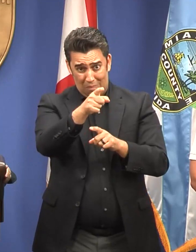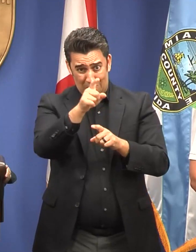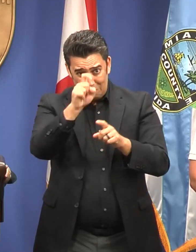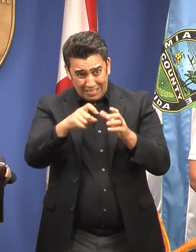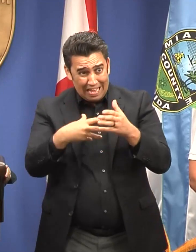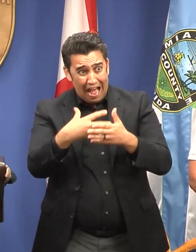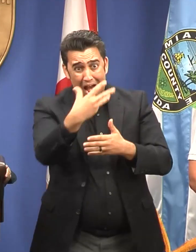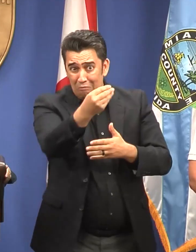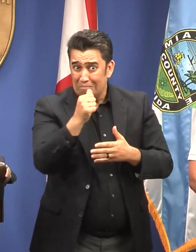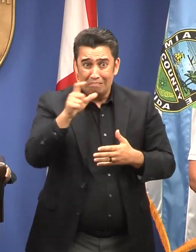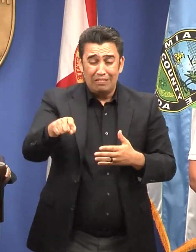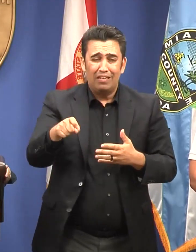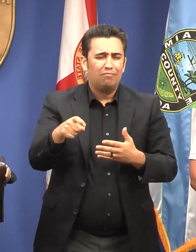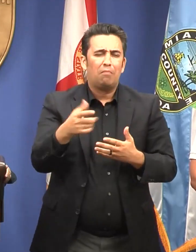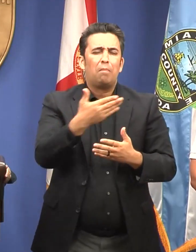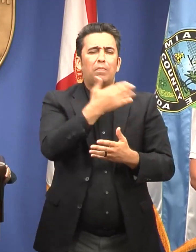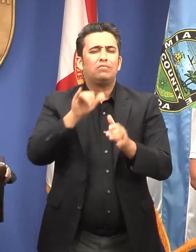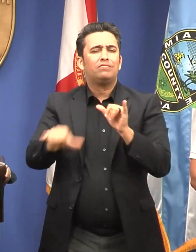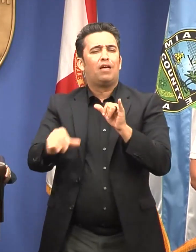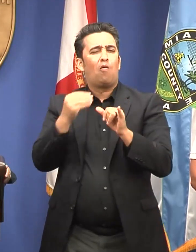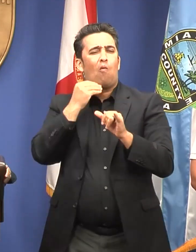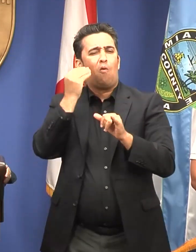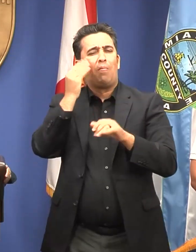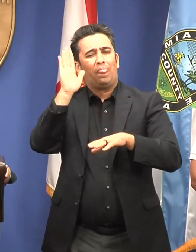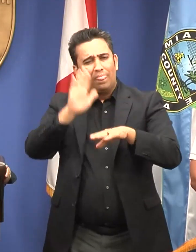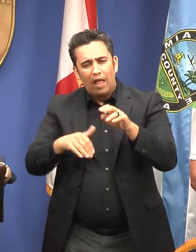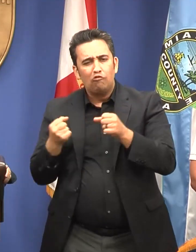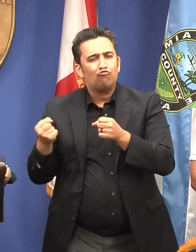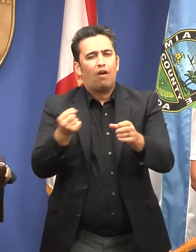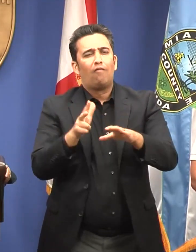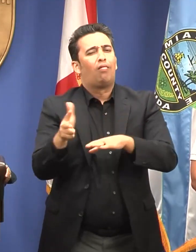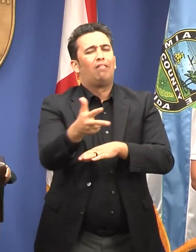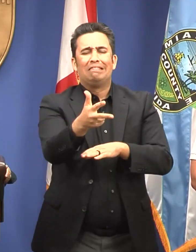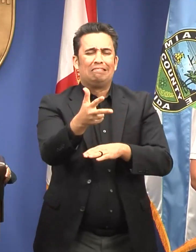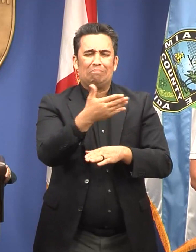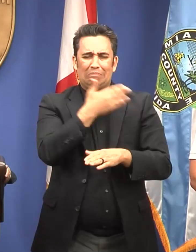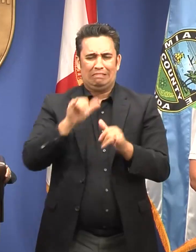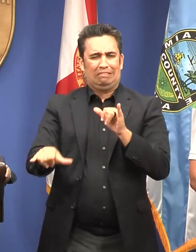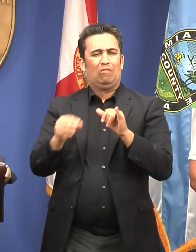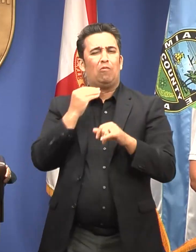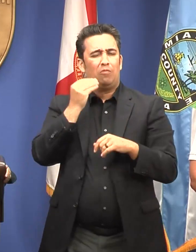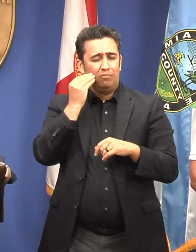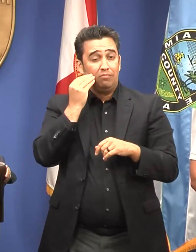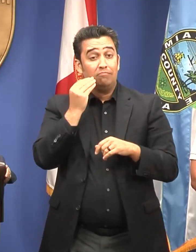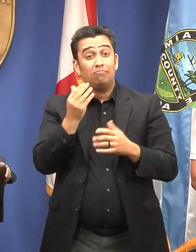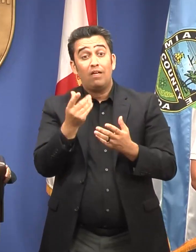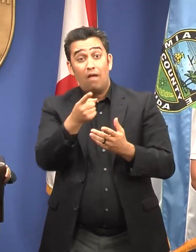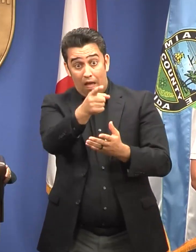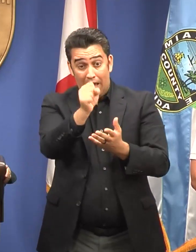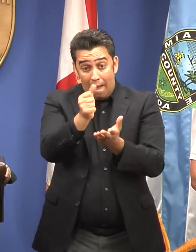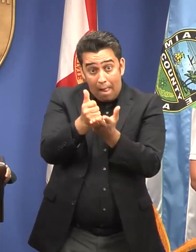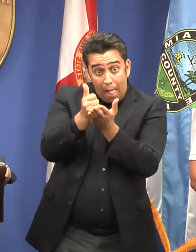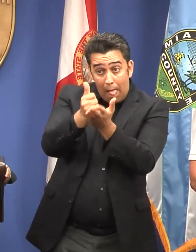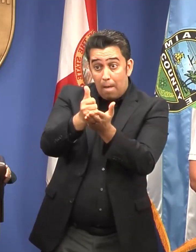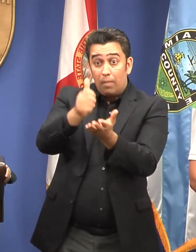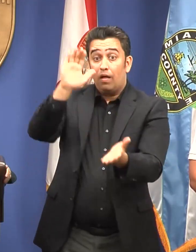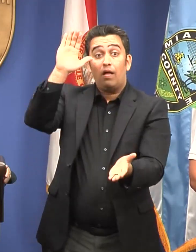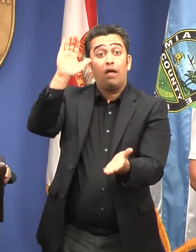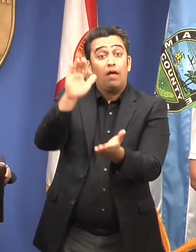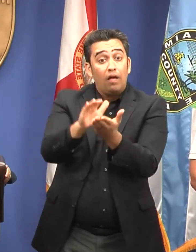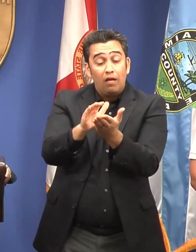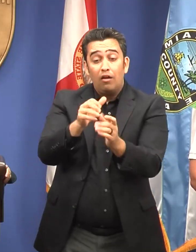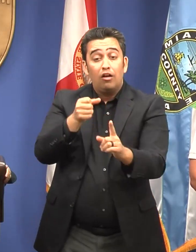go out on the roads. It's safer to stay off the roads. Remember, you all can help to minimize the impacts